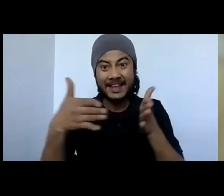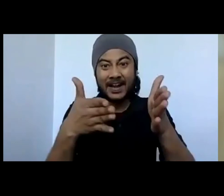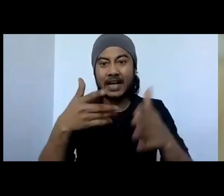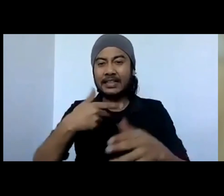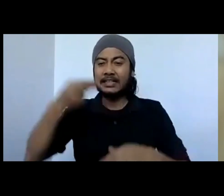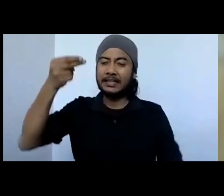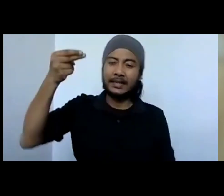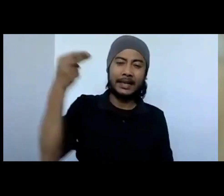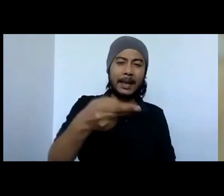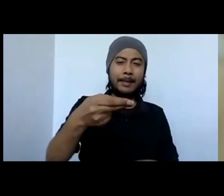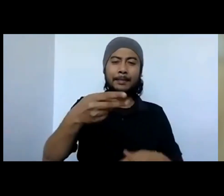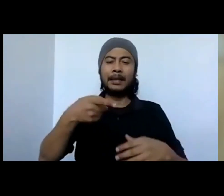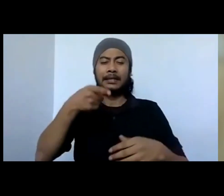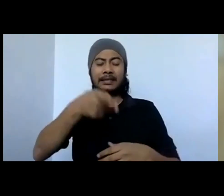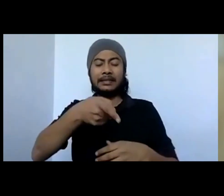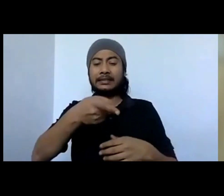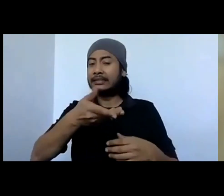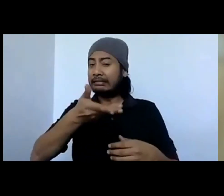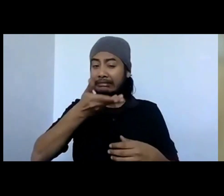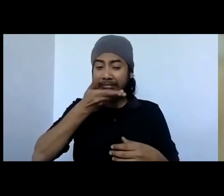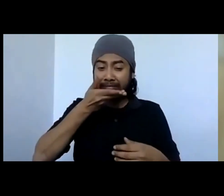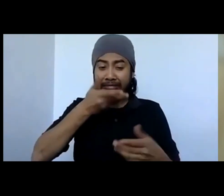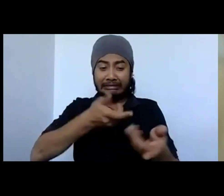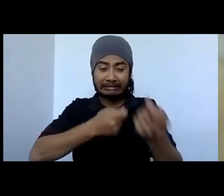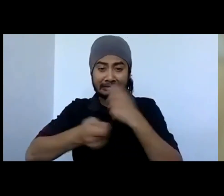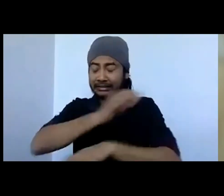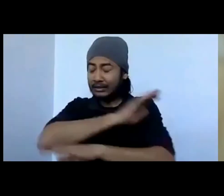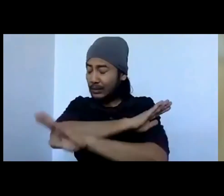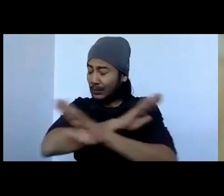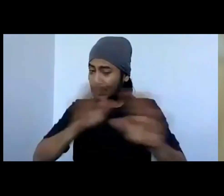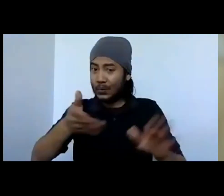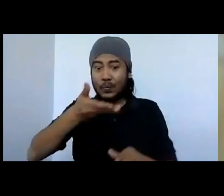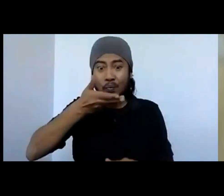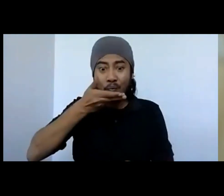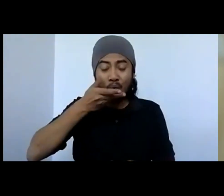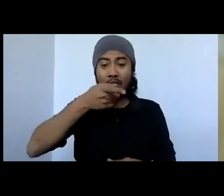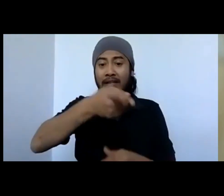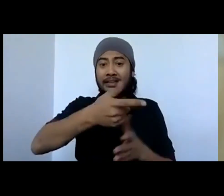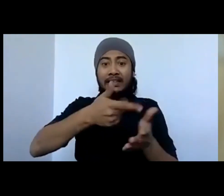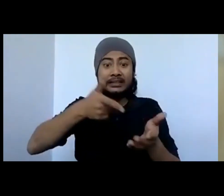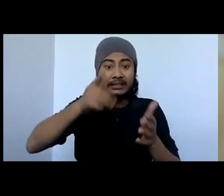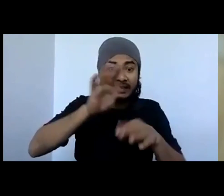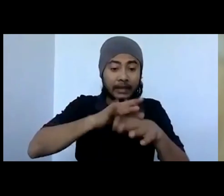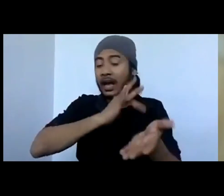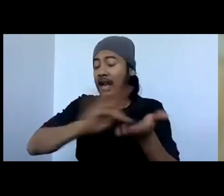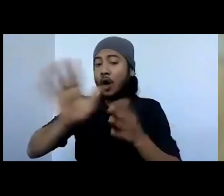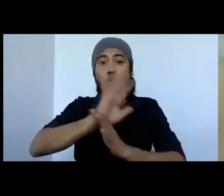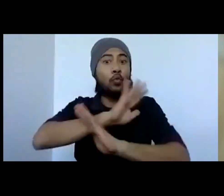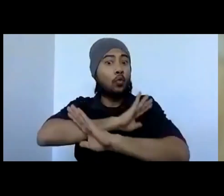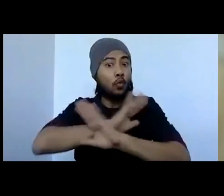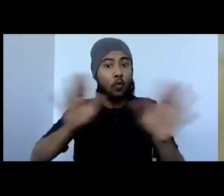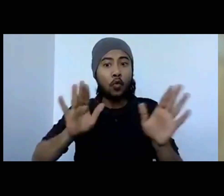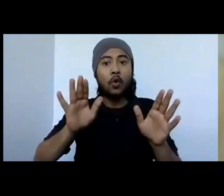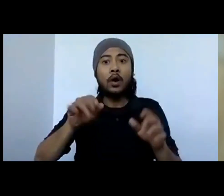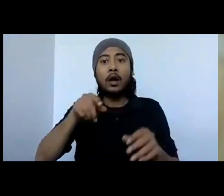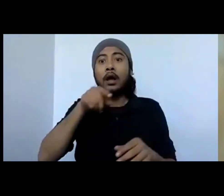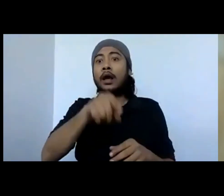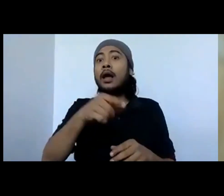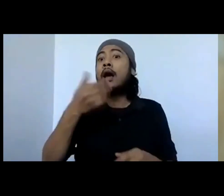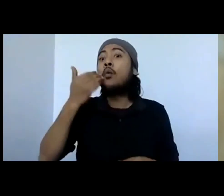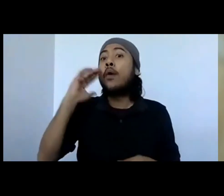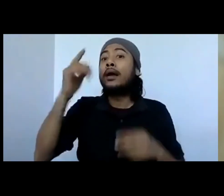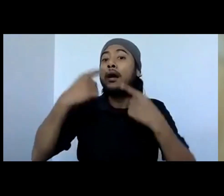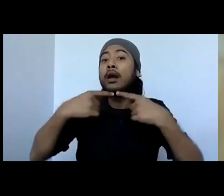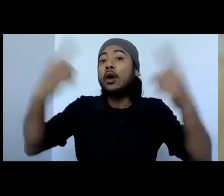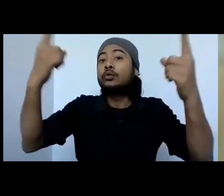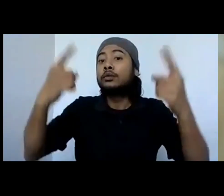and you cannot draw water for drinking or water was not permissible for drinking? It was again, you know, multiple amount of